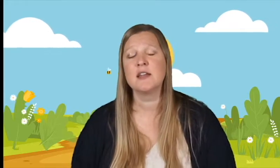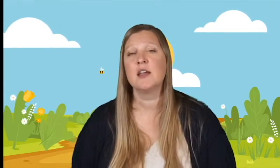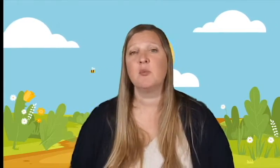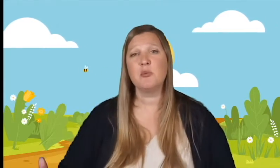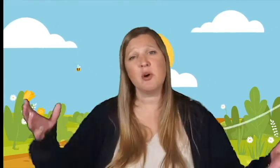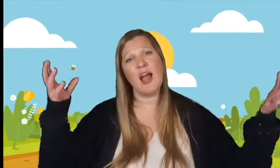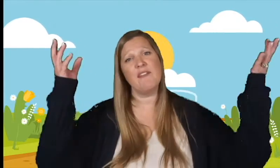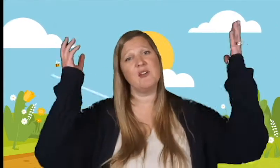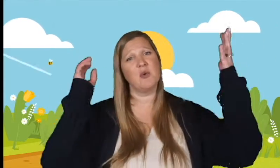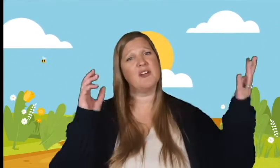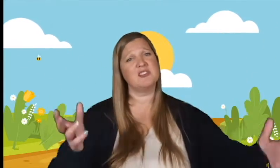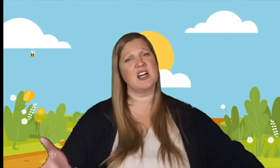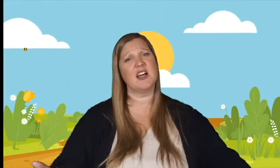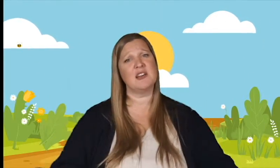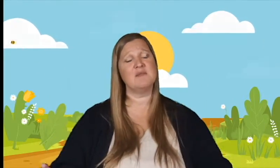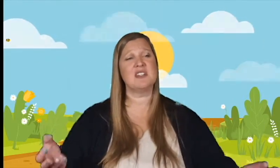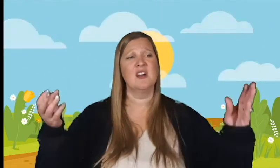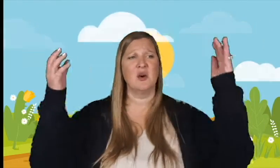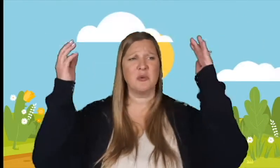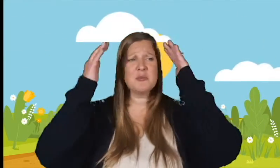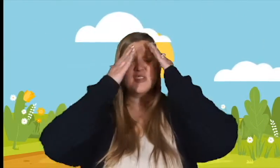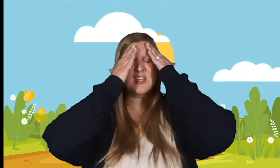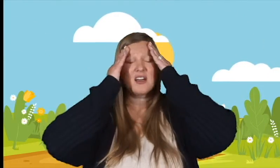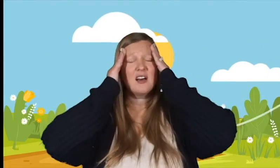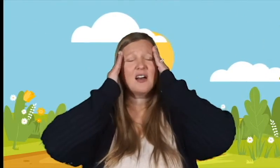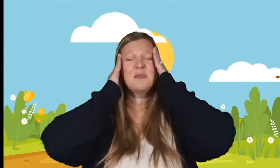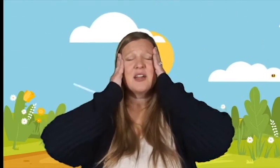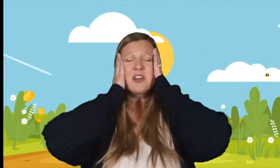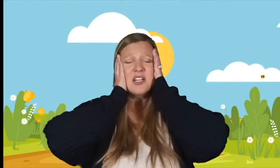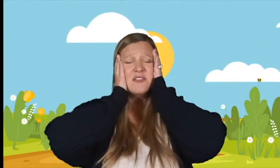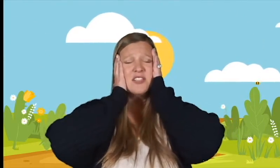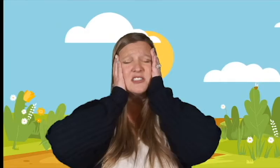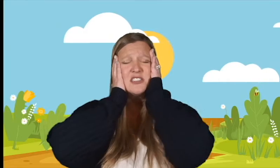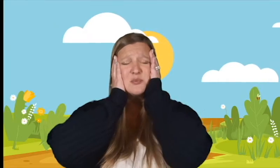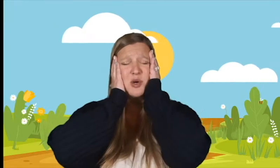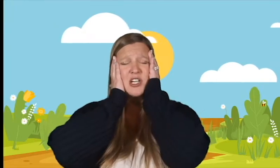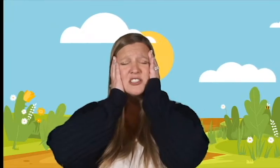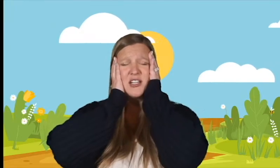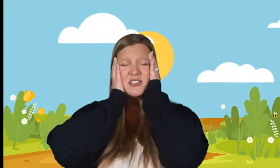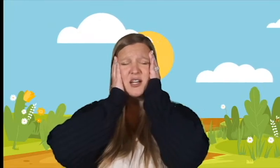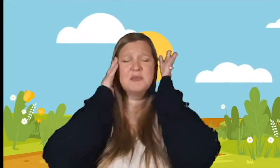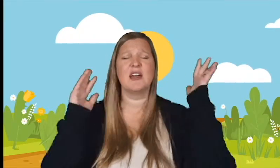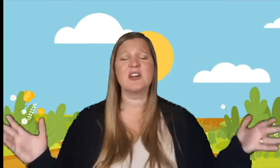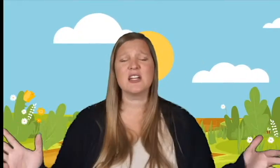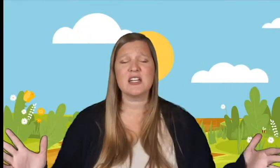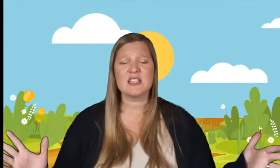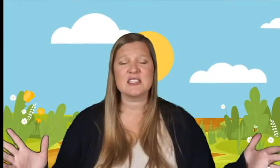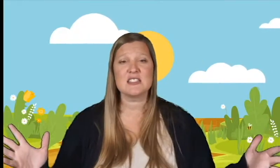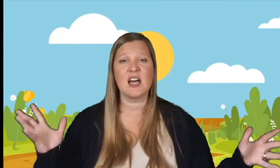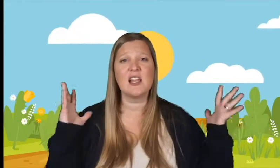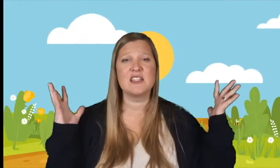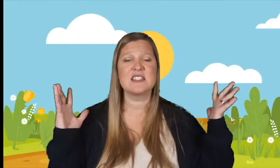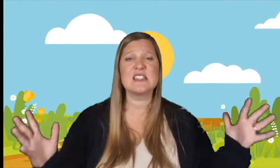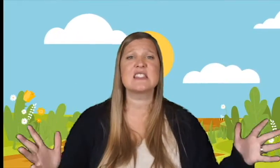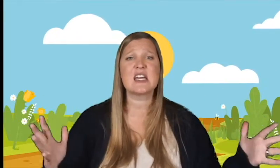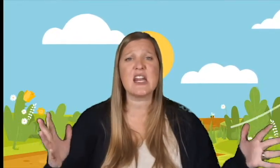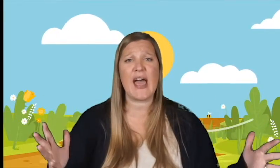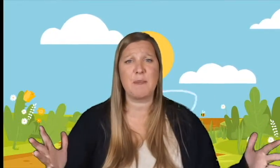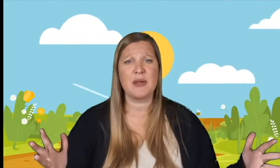When we're having rough times or when we think, oh, I'm never going to finish this project. I'm never going to get this done. This isn't going to happen.